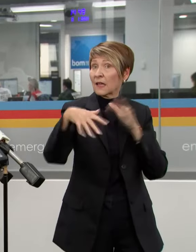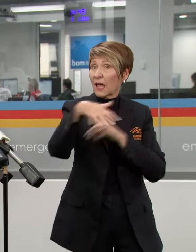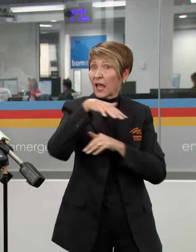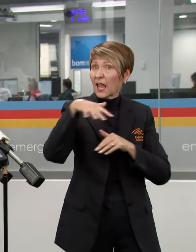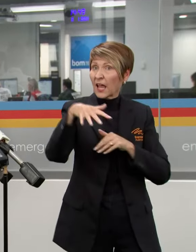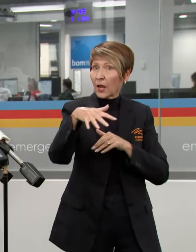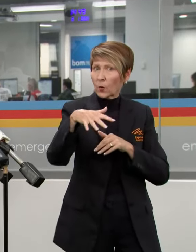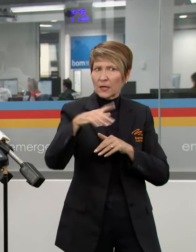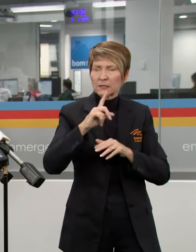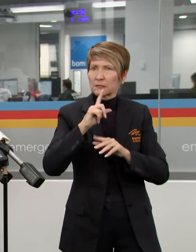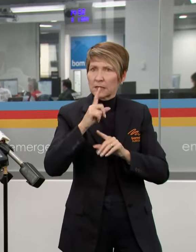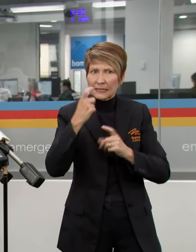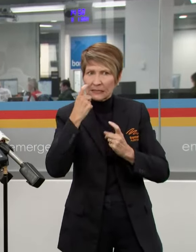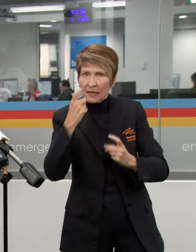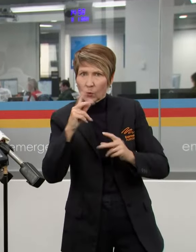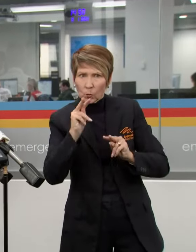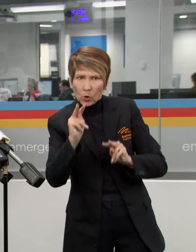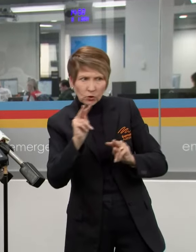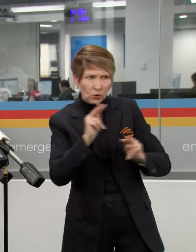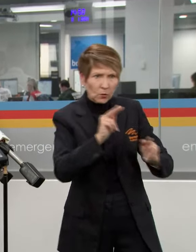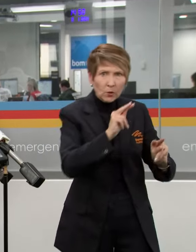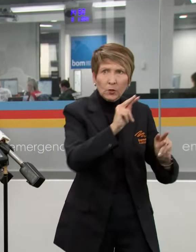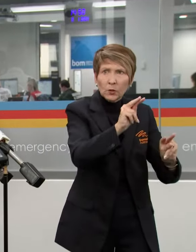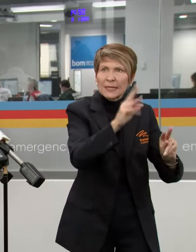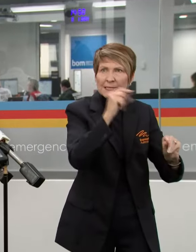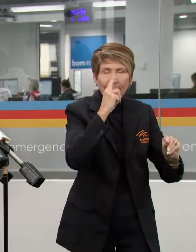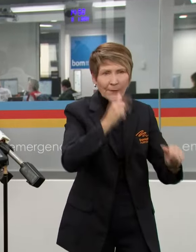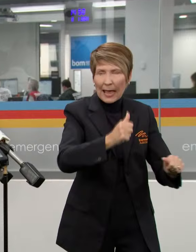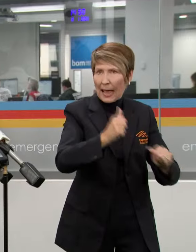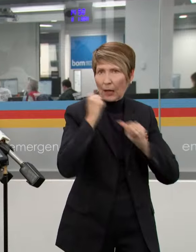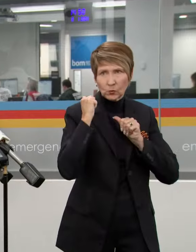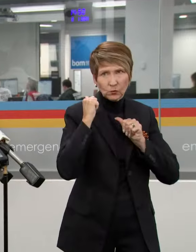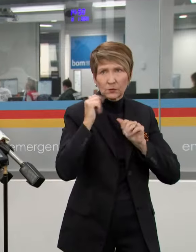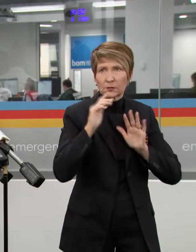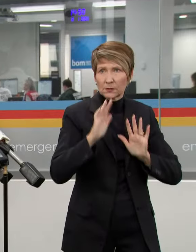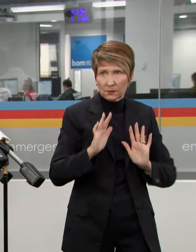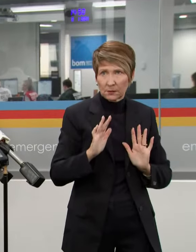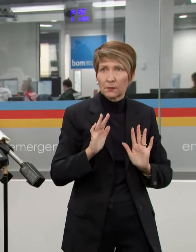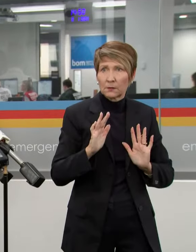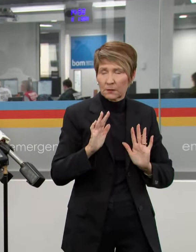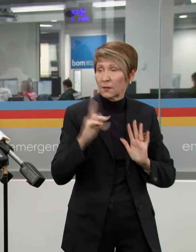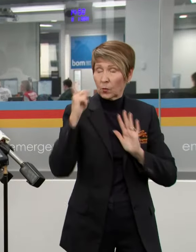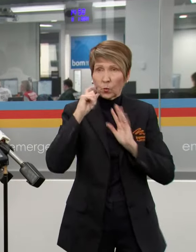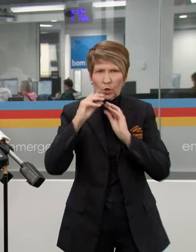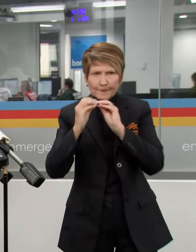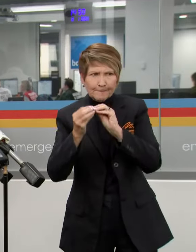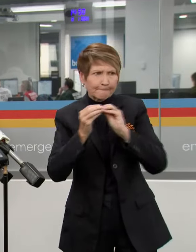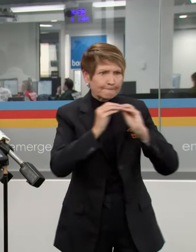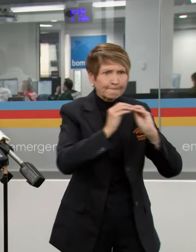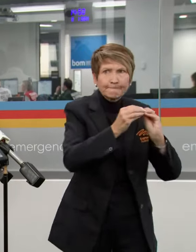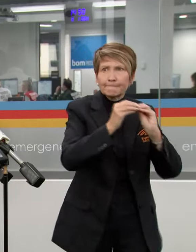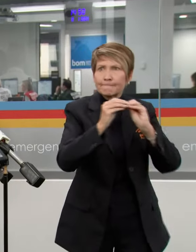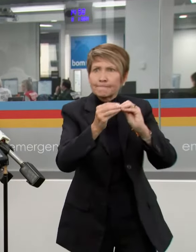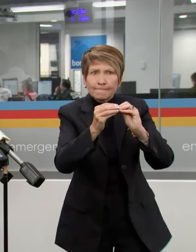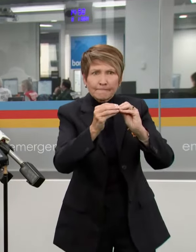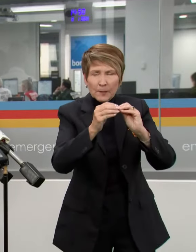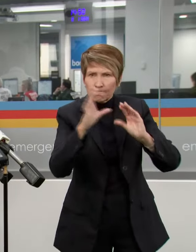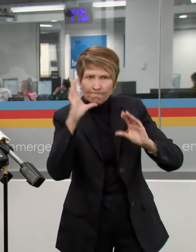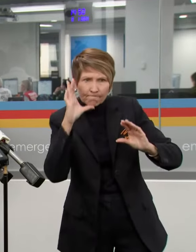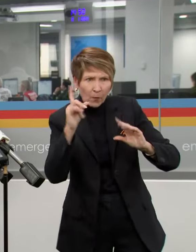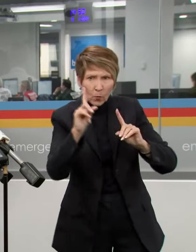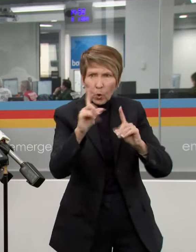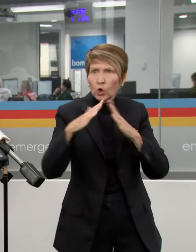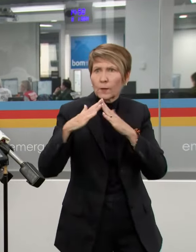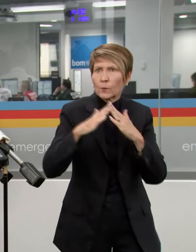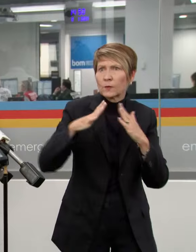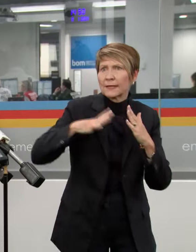flood alert and people being evacuated from those areas. We'll continue to work with community. We'll continue to engage with community, listen to community and